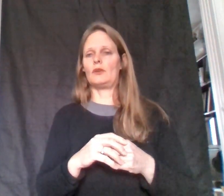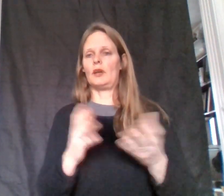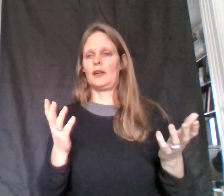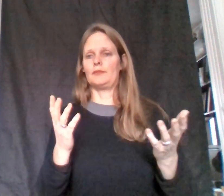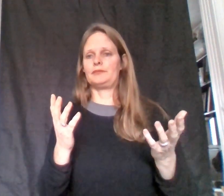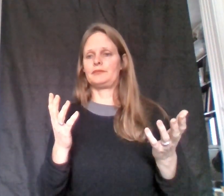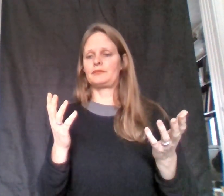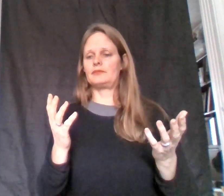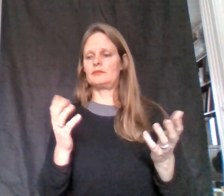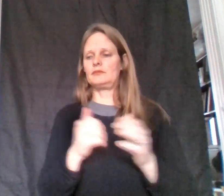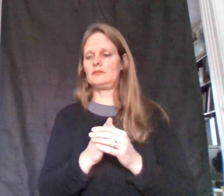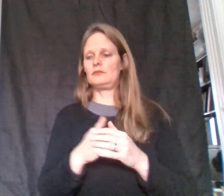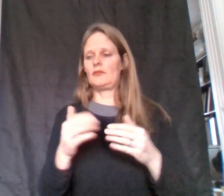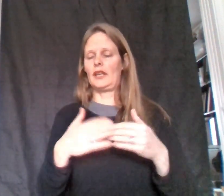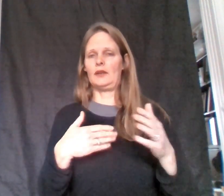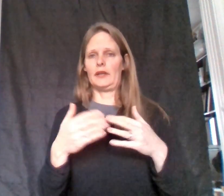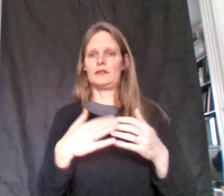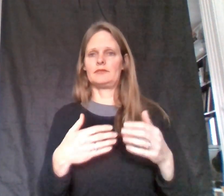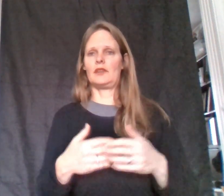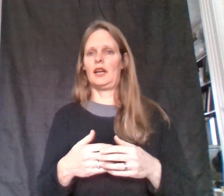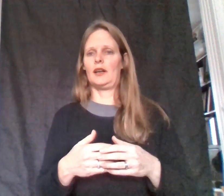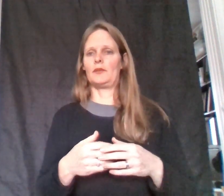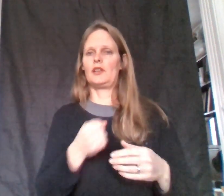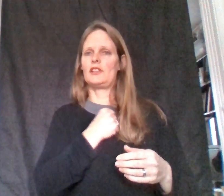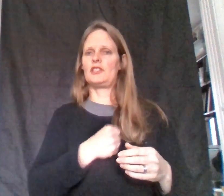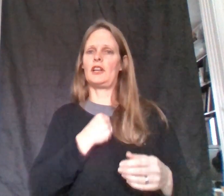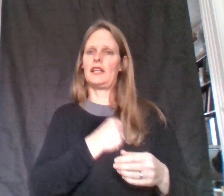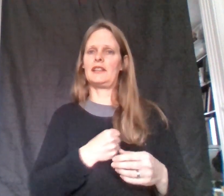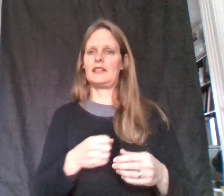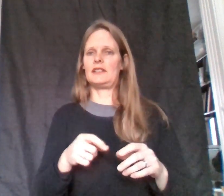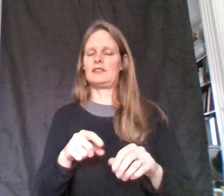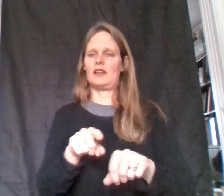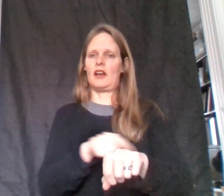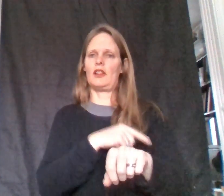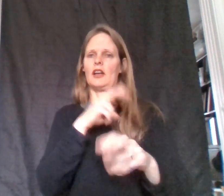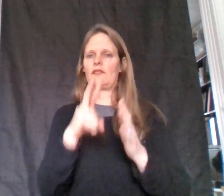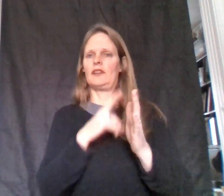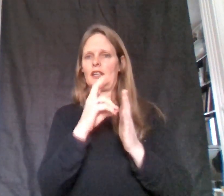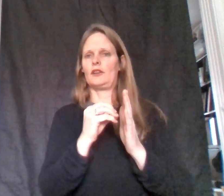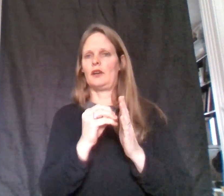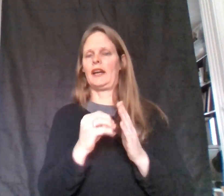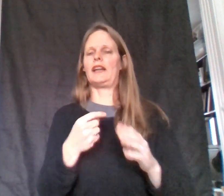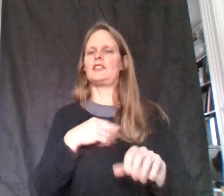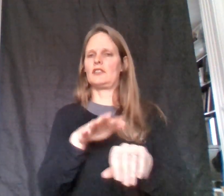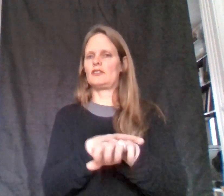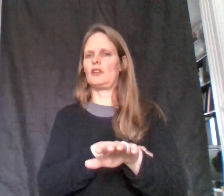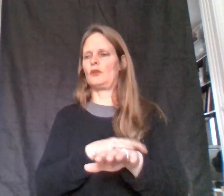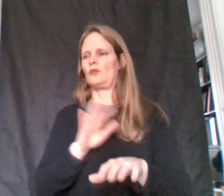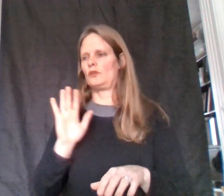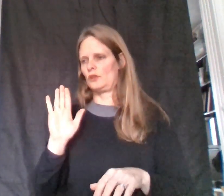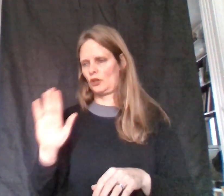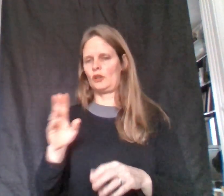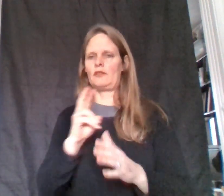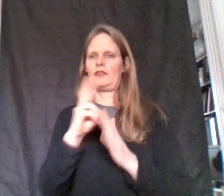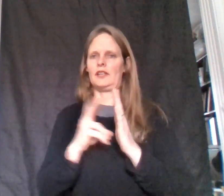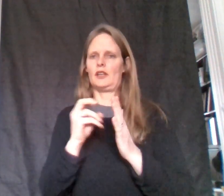anyway, sorry that it's a long video. I had to slow her video